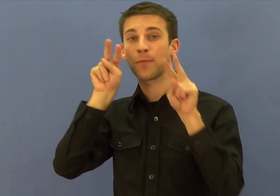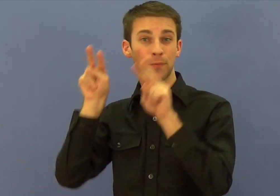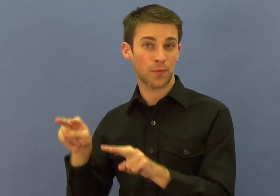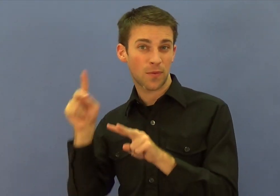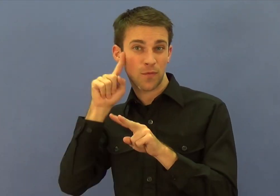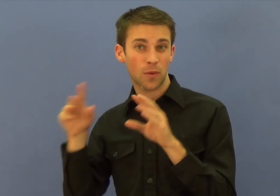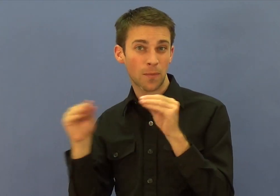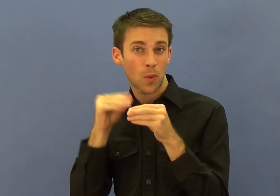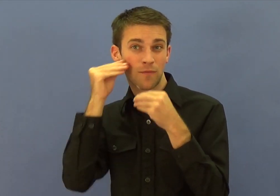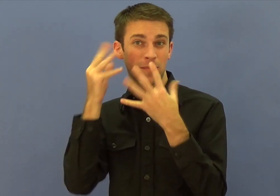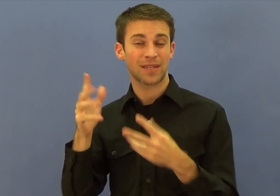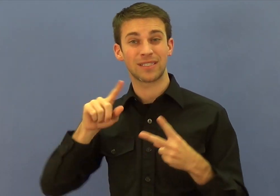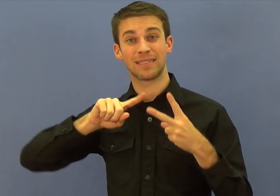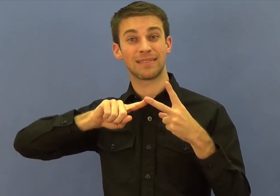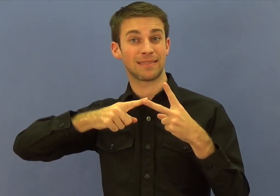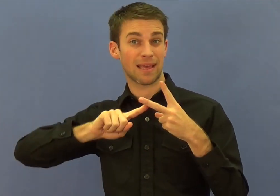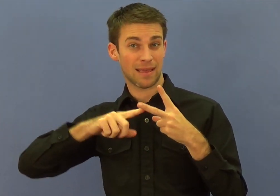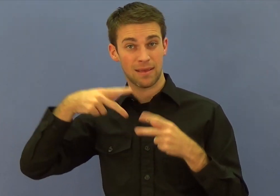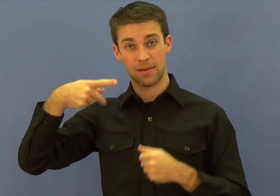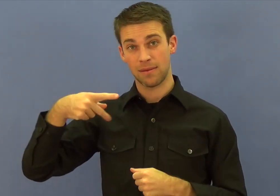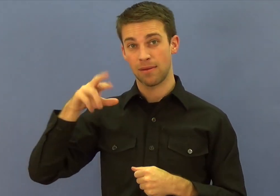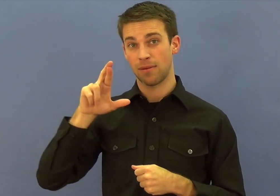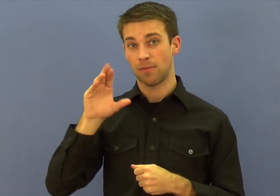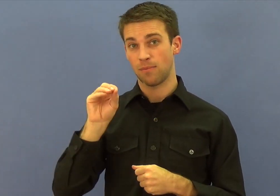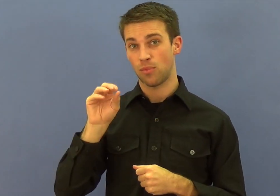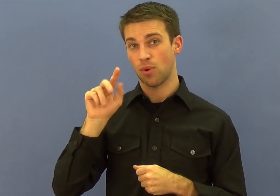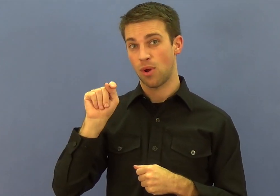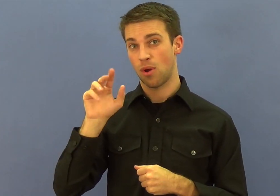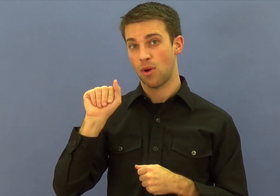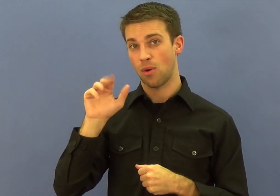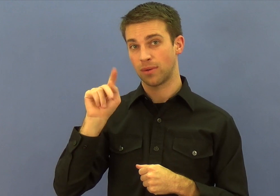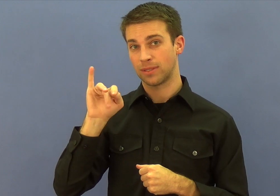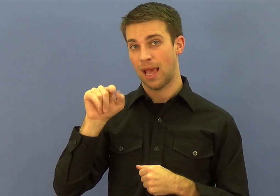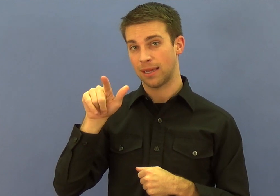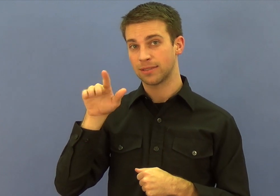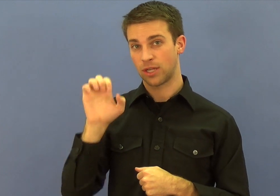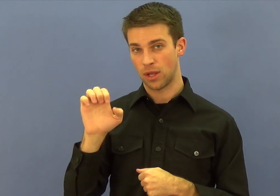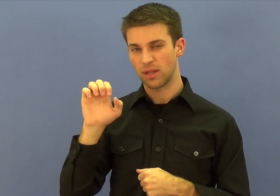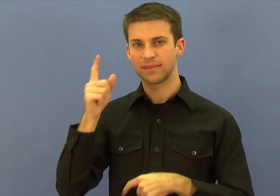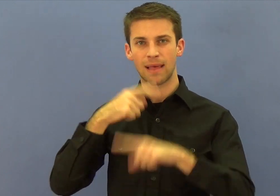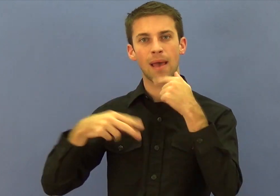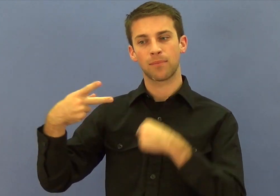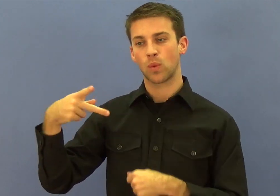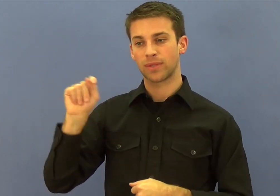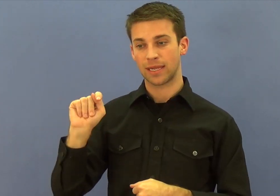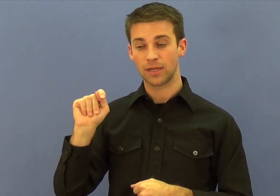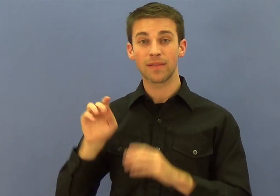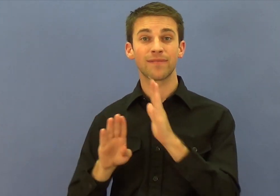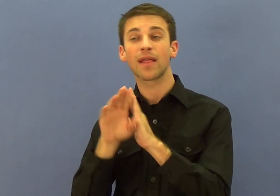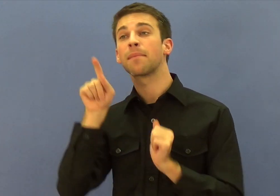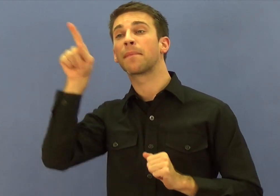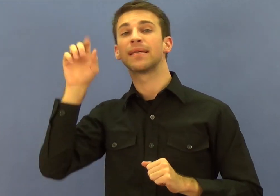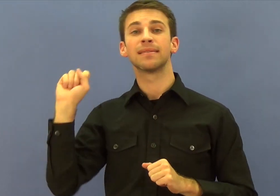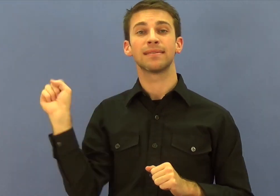The second word you need to be familiar with is protactyl, signed PT.